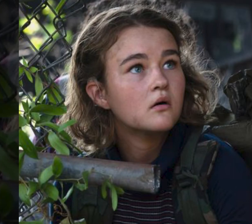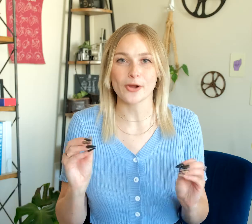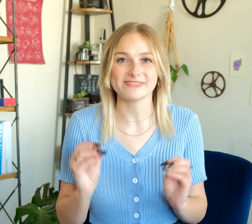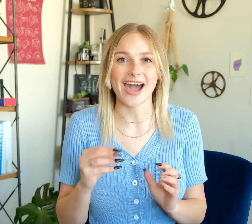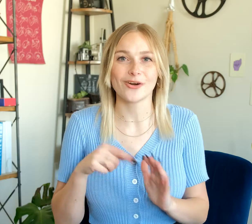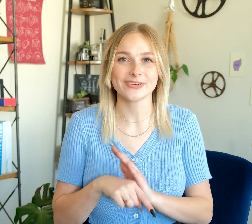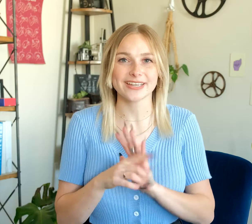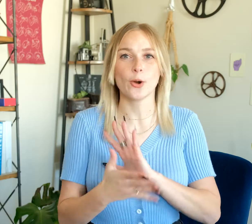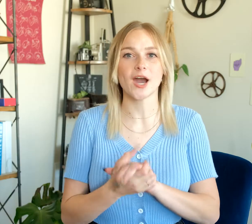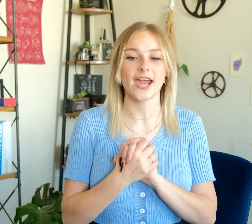profound in a way.